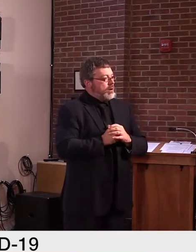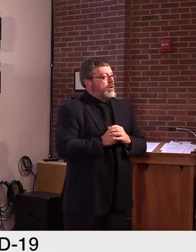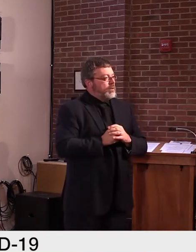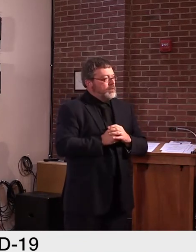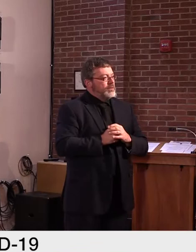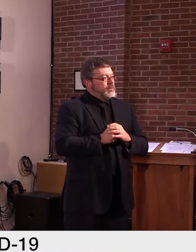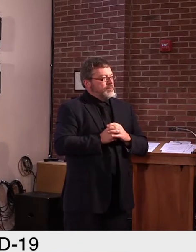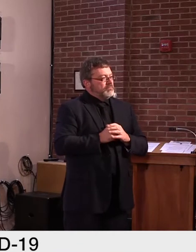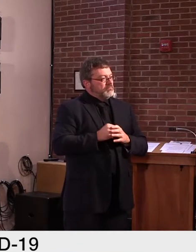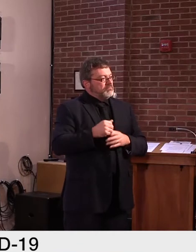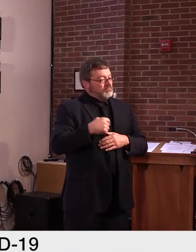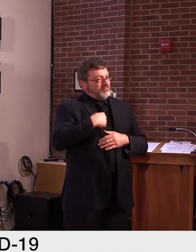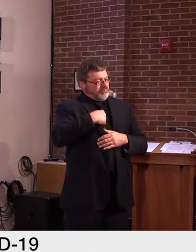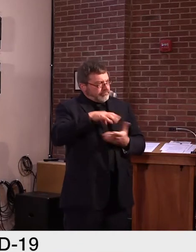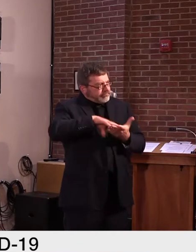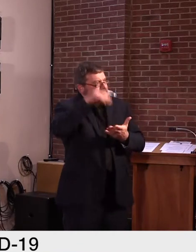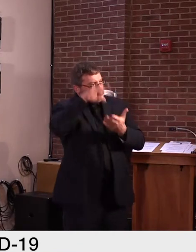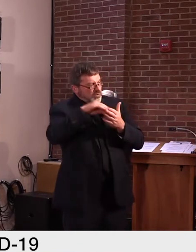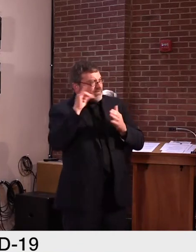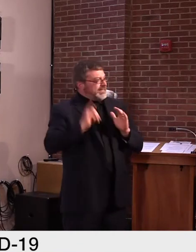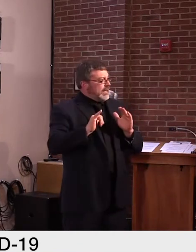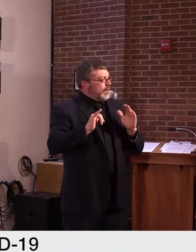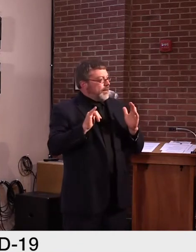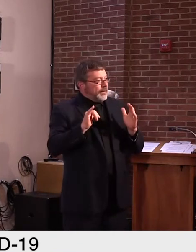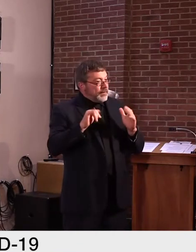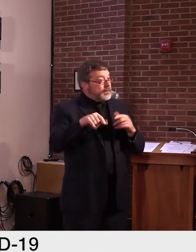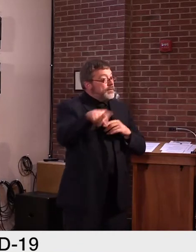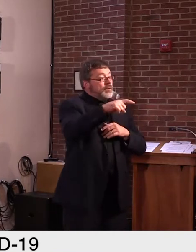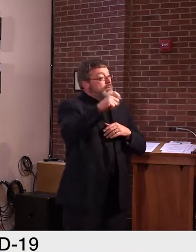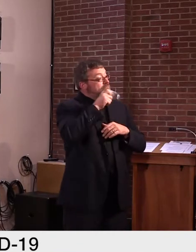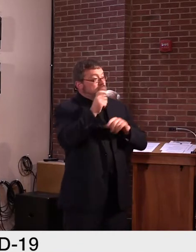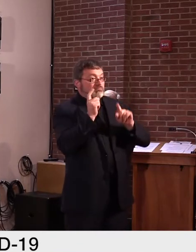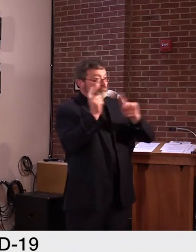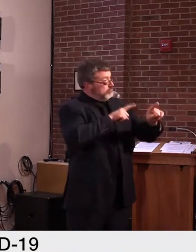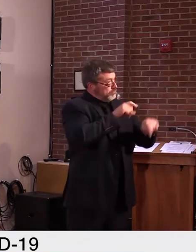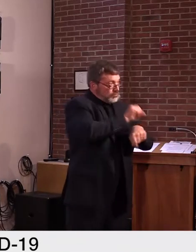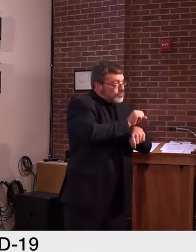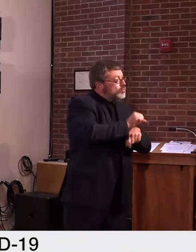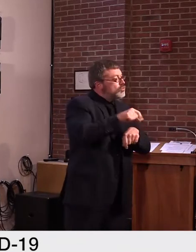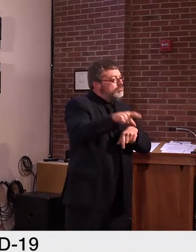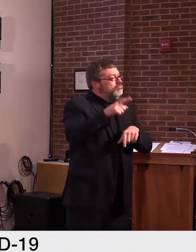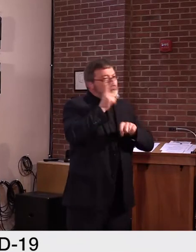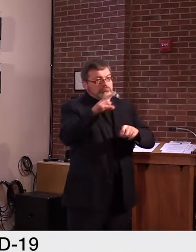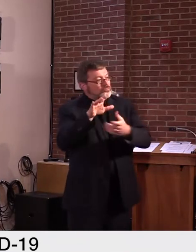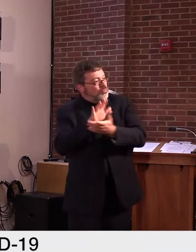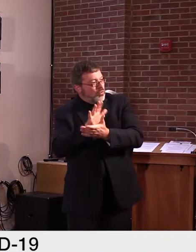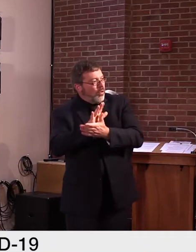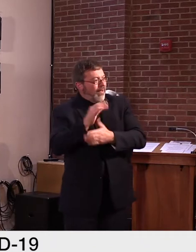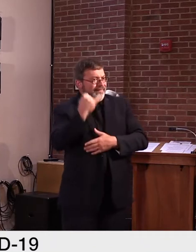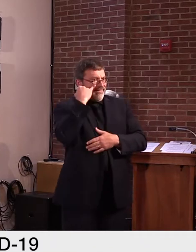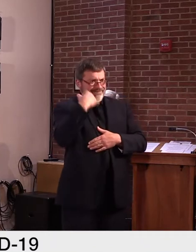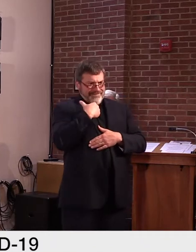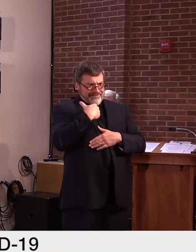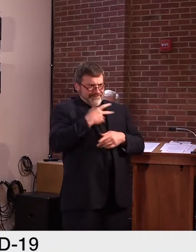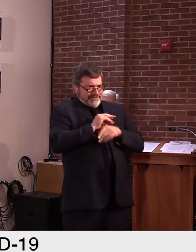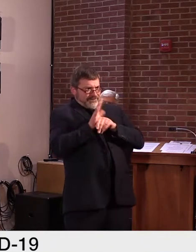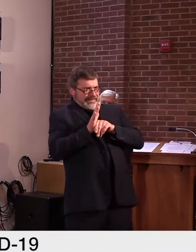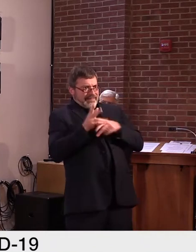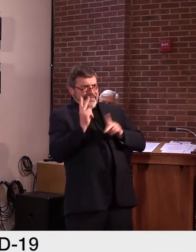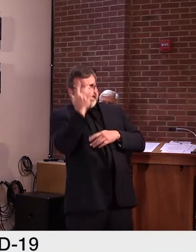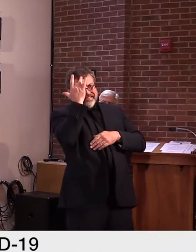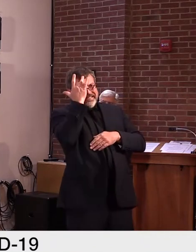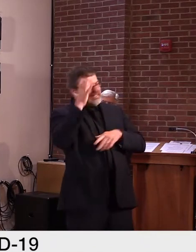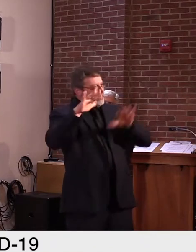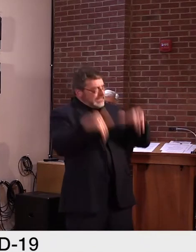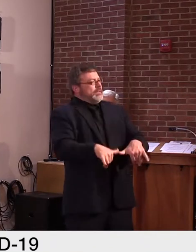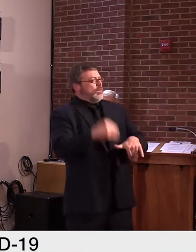of the time, people aren't going to work or school or to gatherings when they have symptoms, and yet the virus can